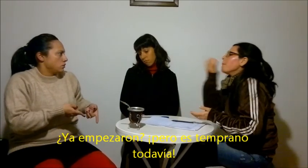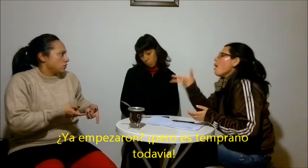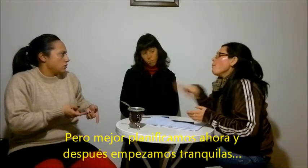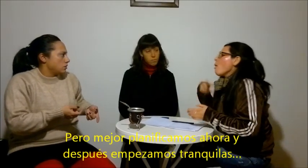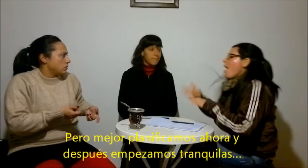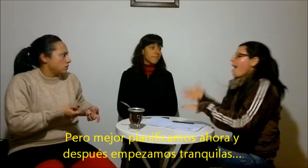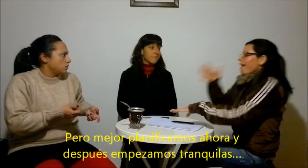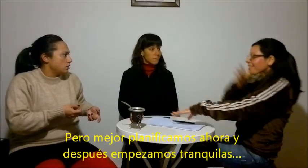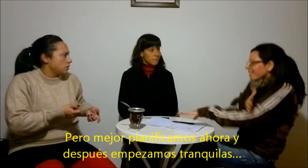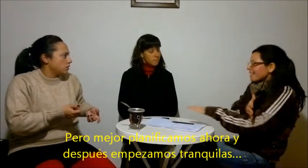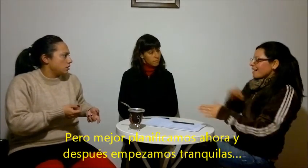I have to.